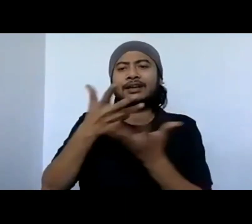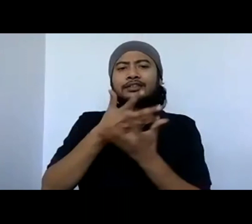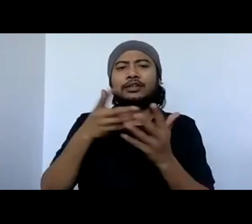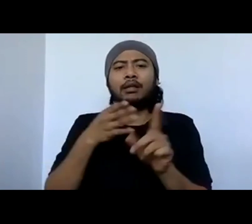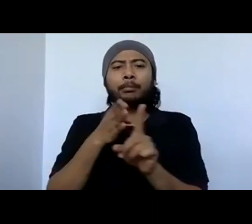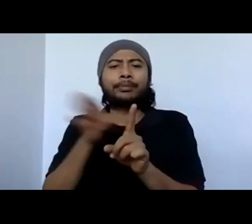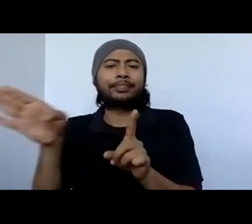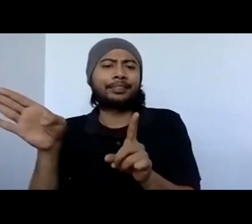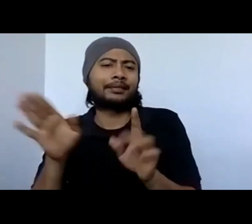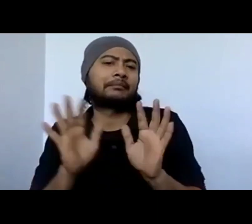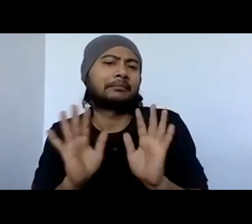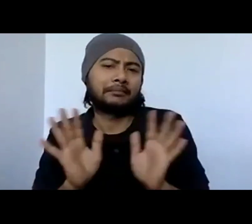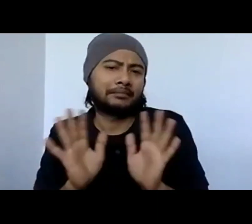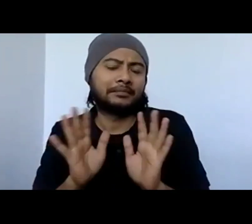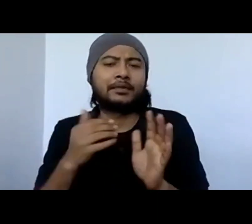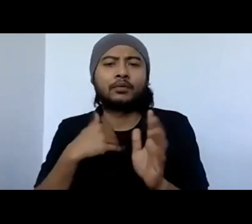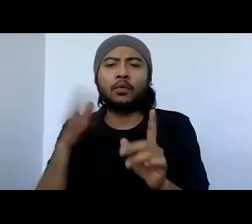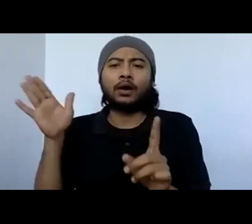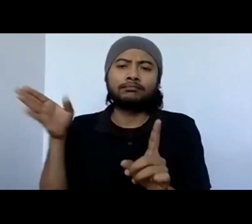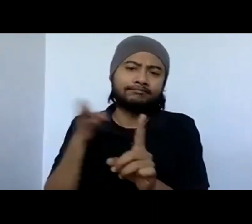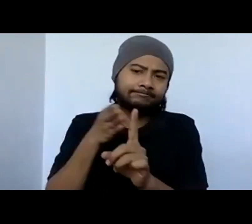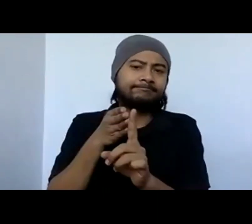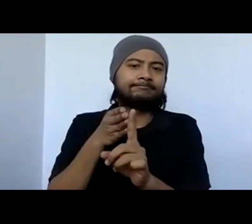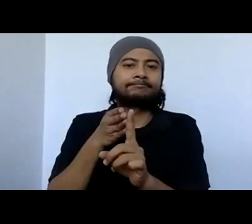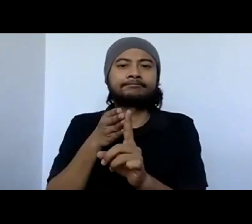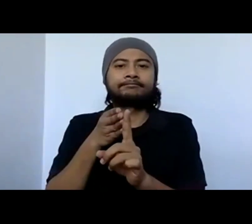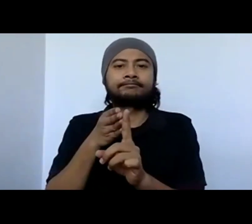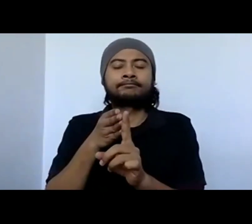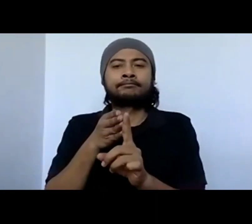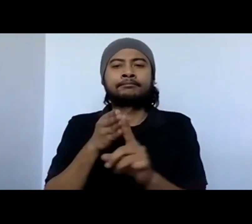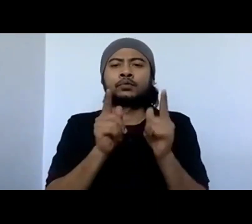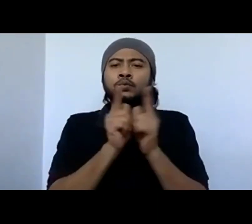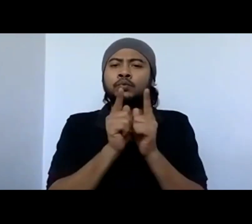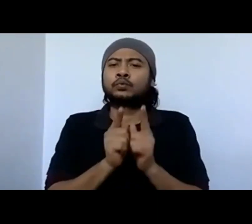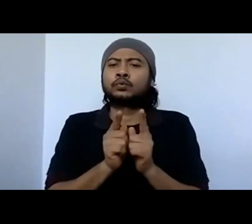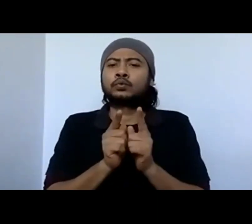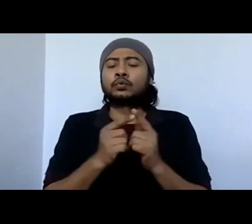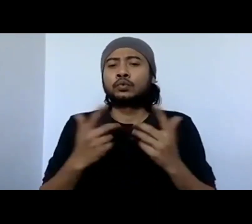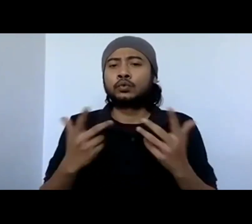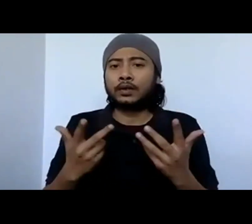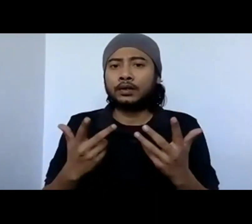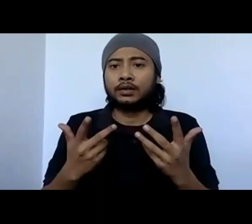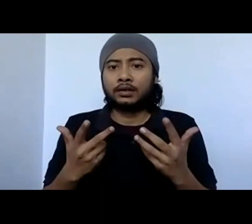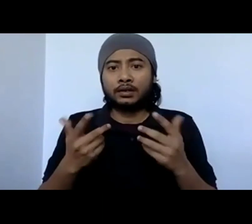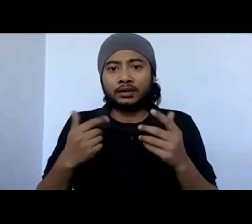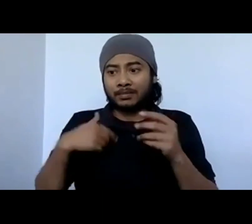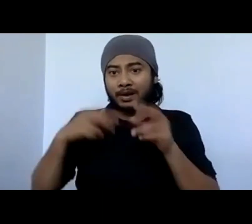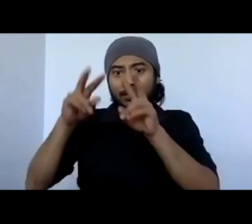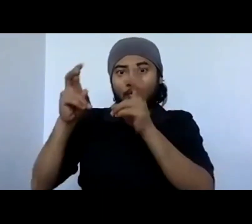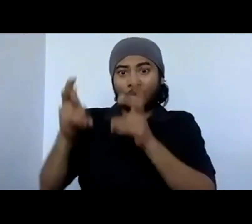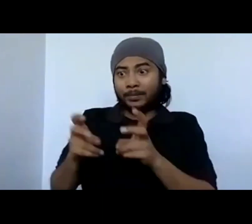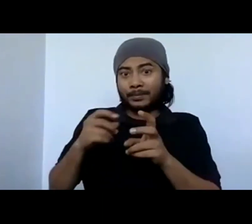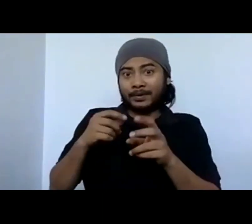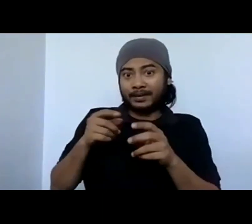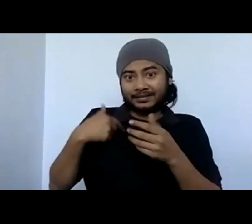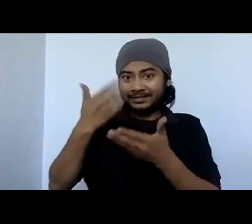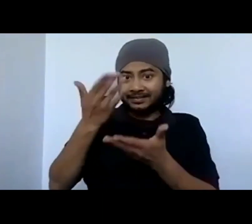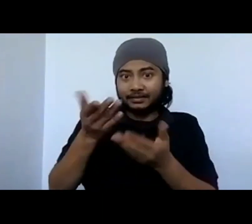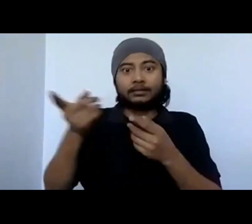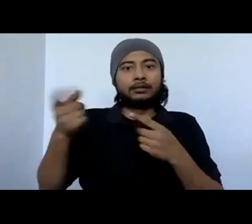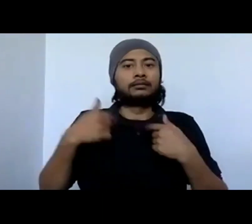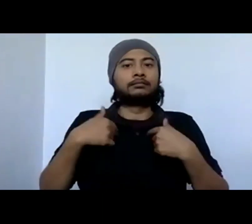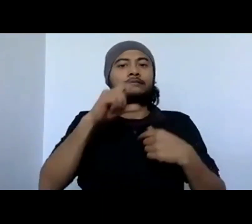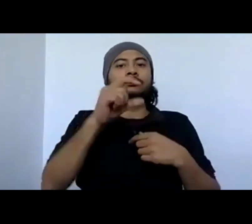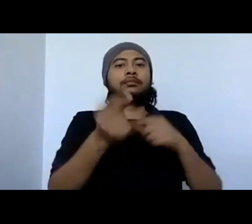I just want to keep it very, very precise and crisp that these are areas where, you which catches, cuts eyes. And our General Secretary, Sri